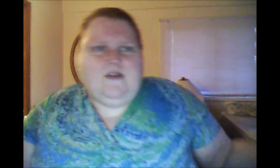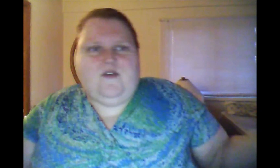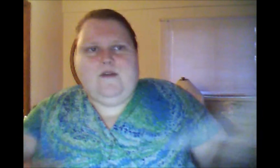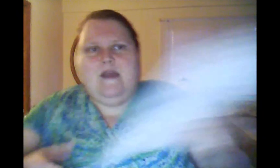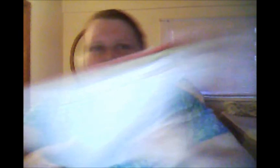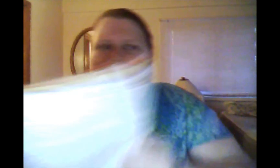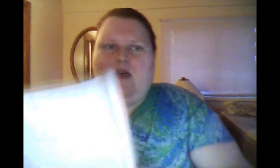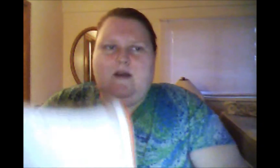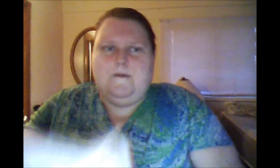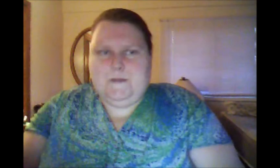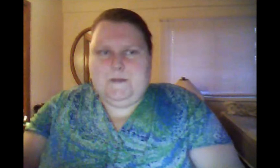to make.